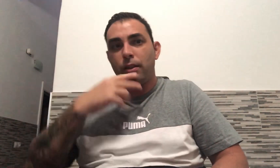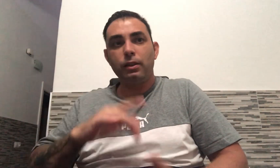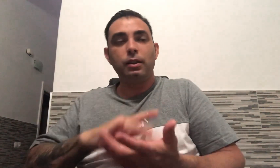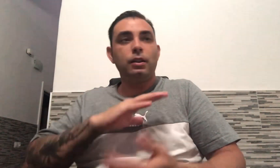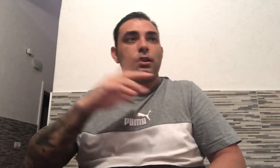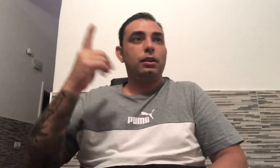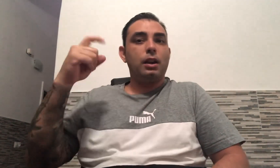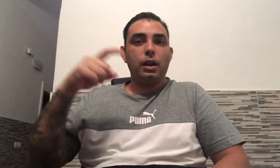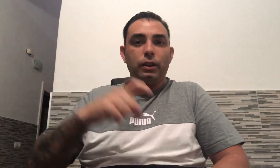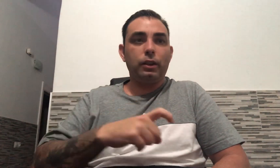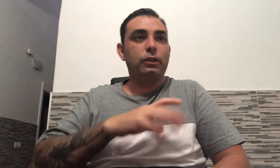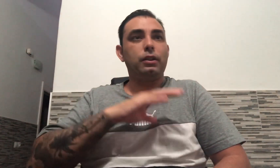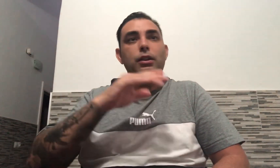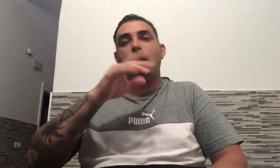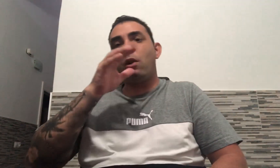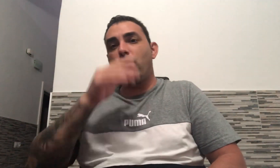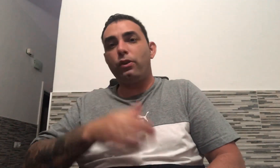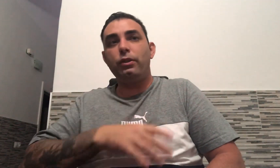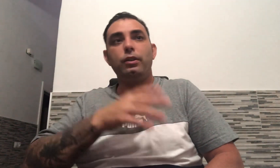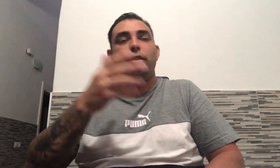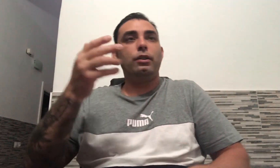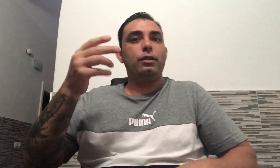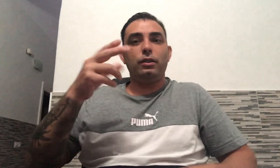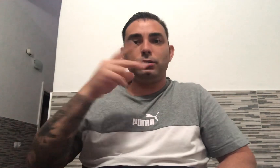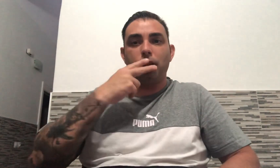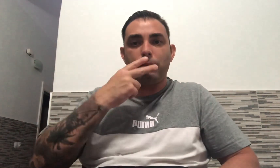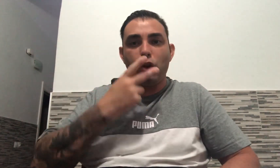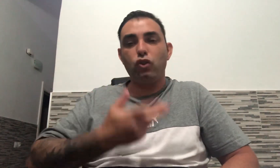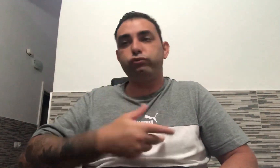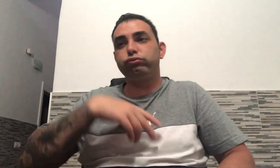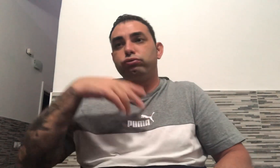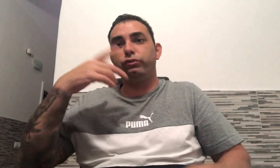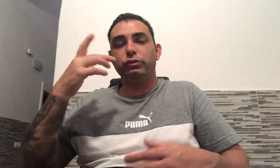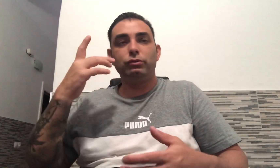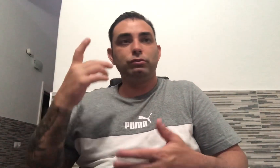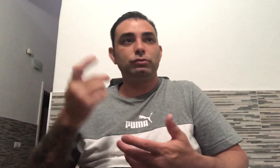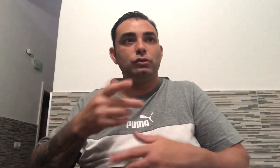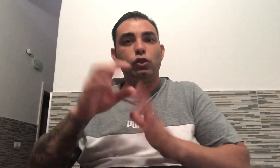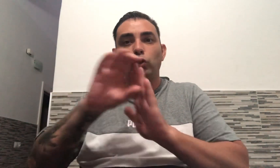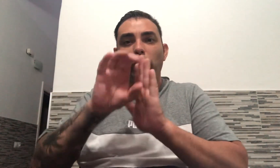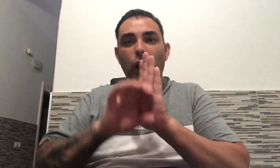I don't know what to what to do. I